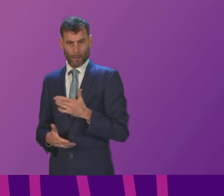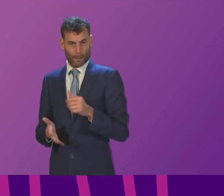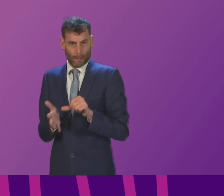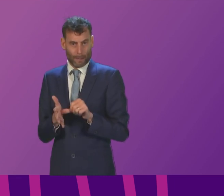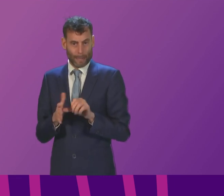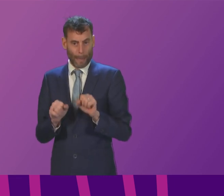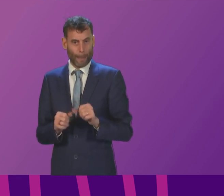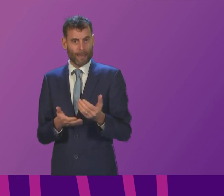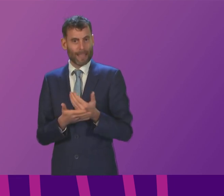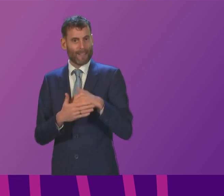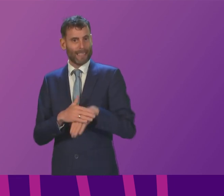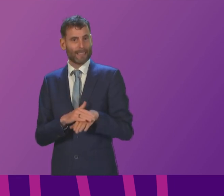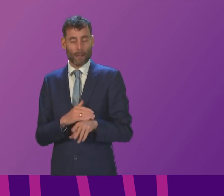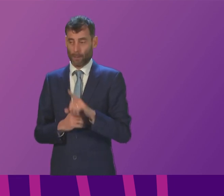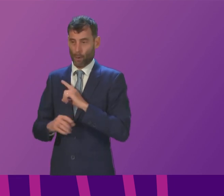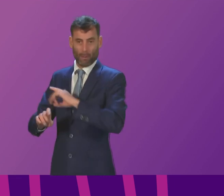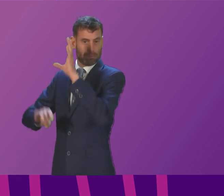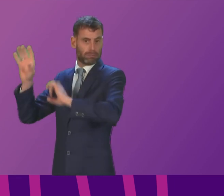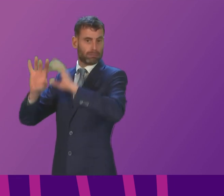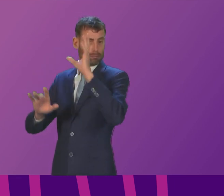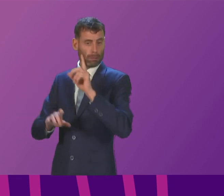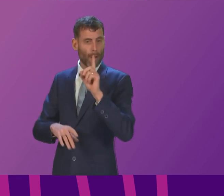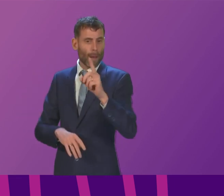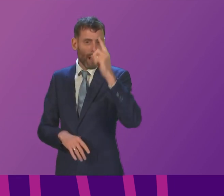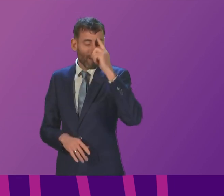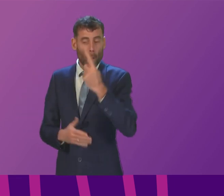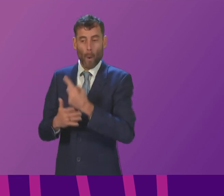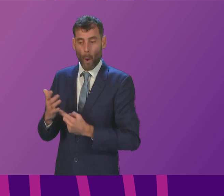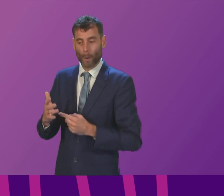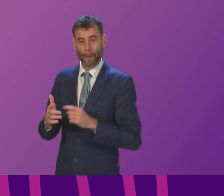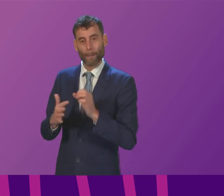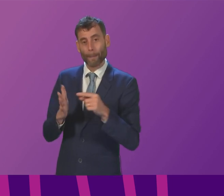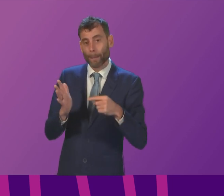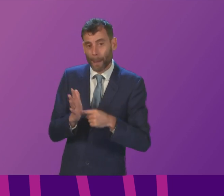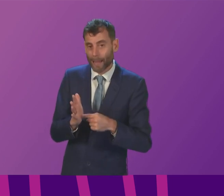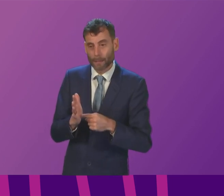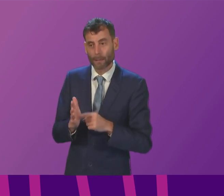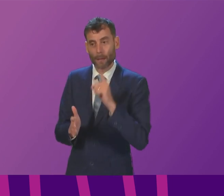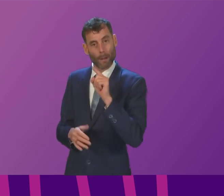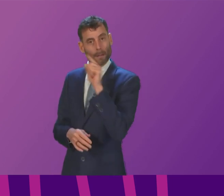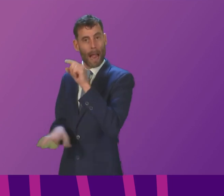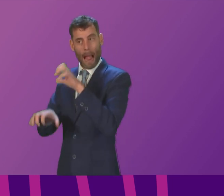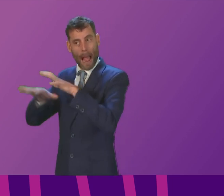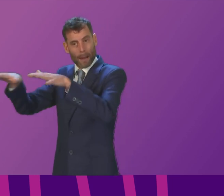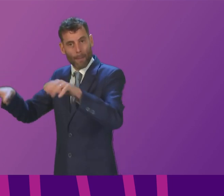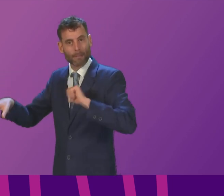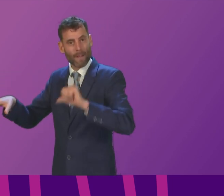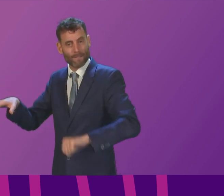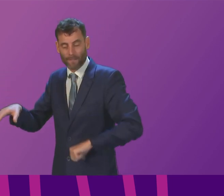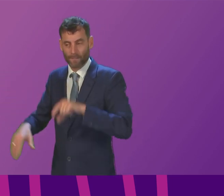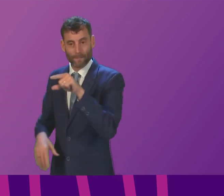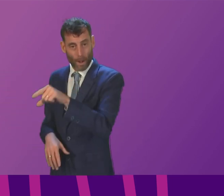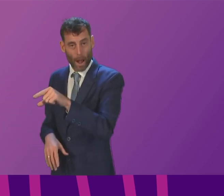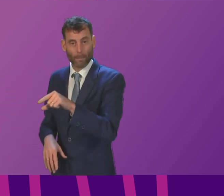indoors but it also affects livestock because all animals have more acute senses than us causing suffering stress and anxiety